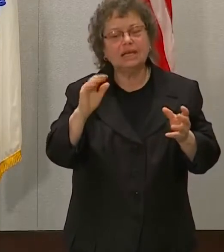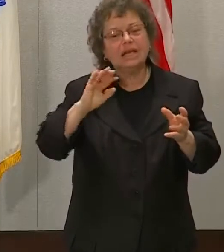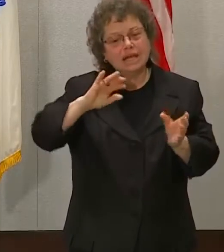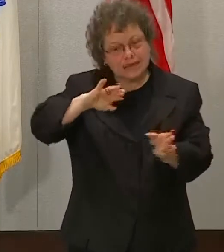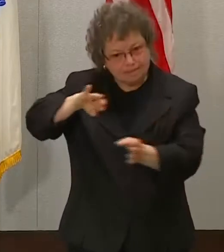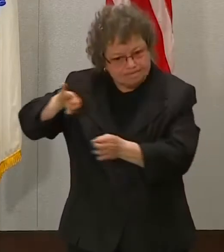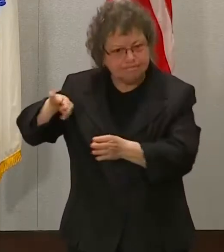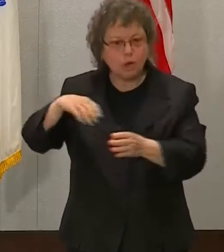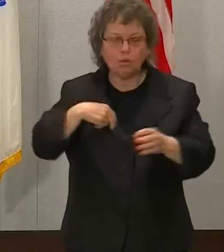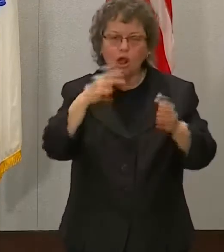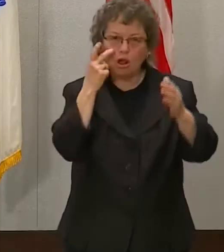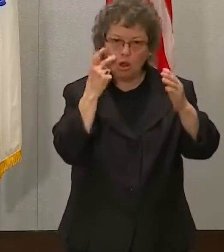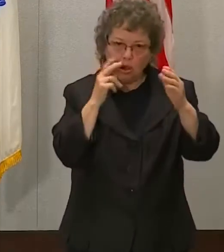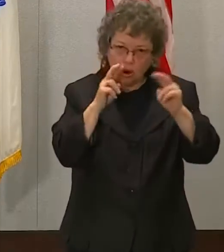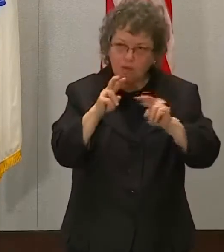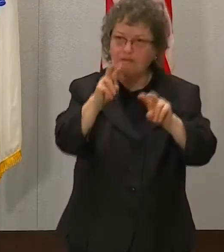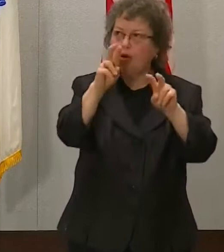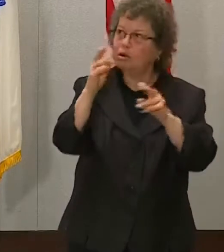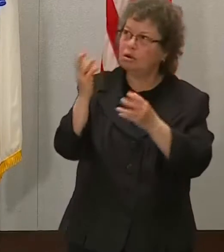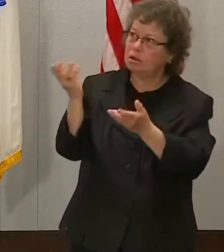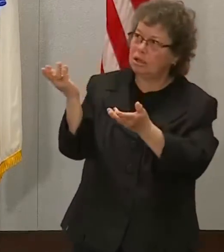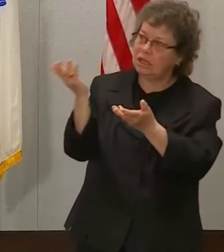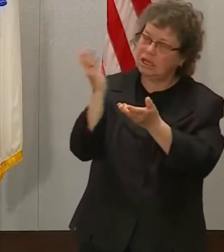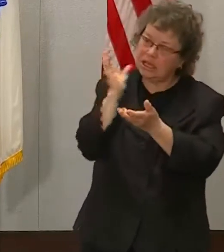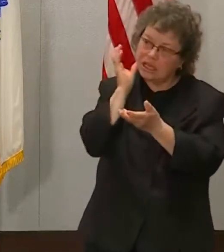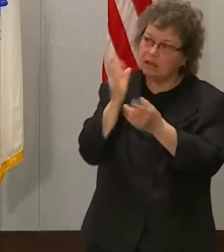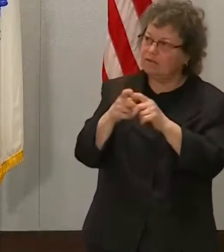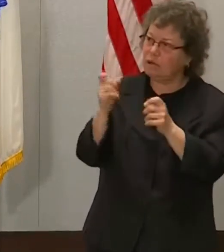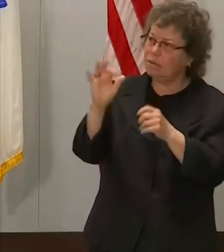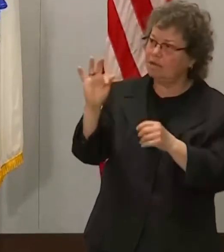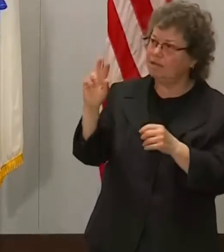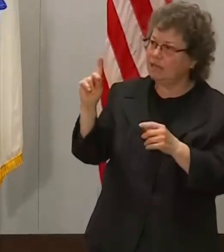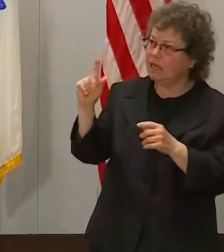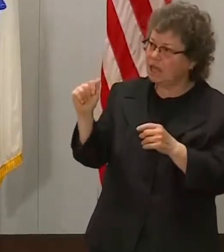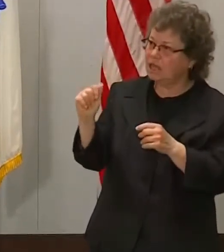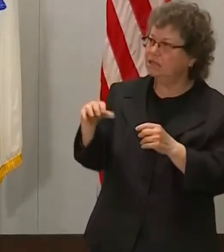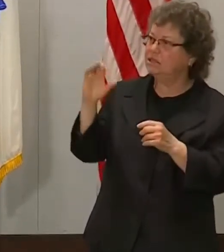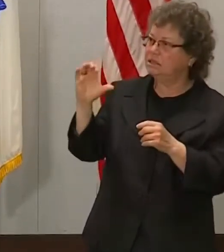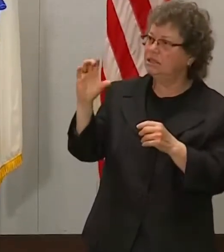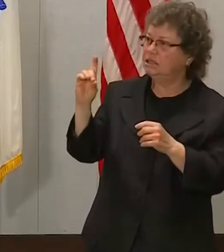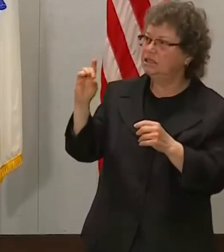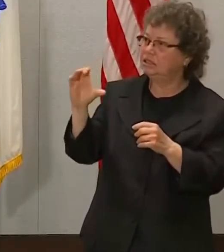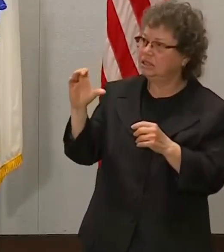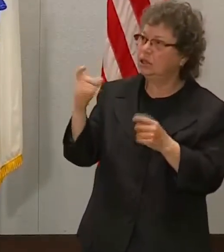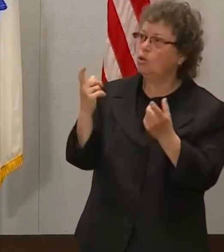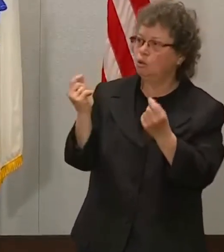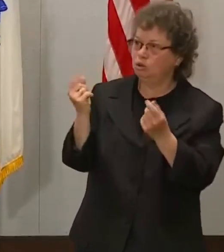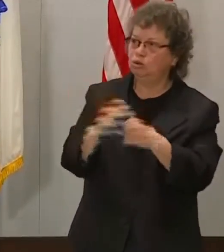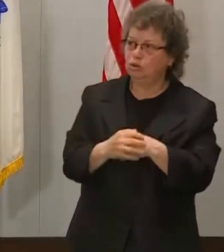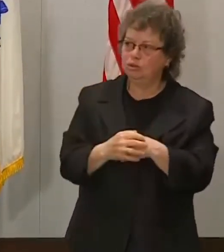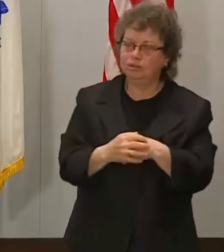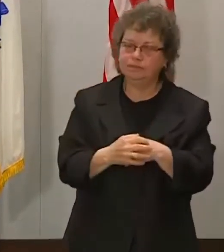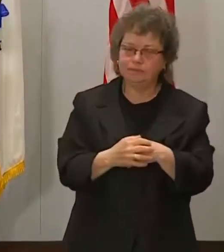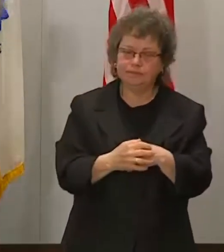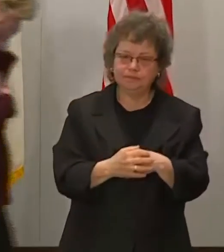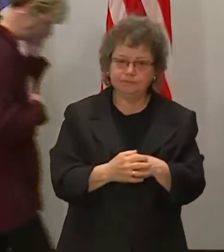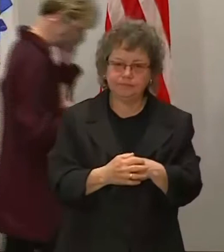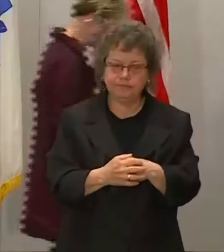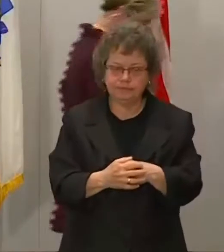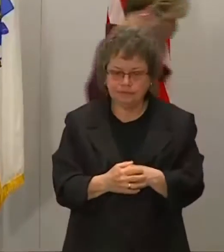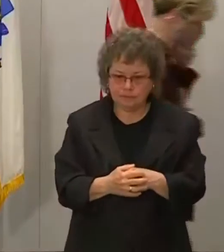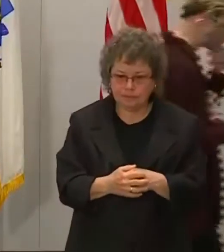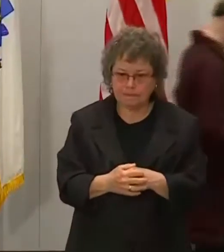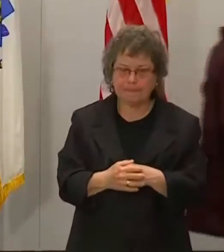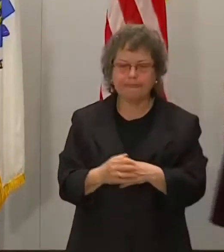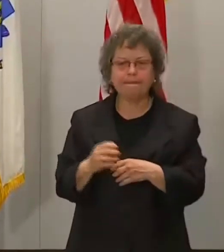the guidance from the FDA and the CDC. And we'll pivot accordingly. Last question. Governor, how